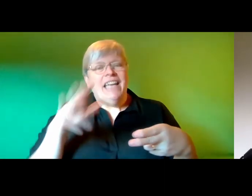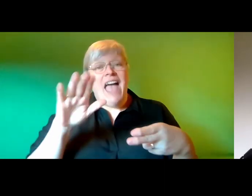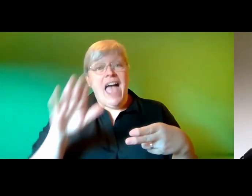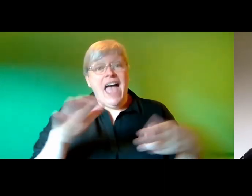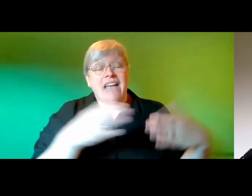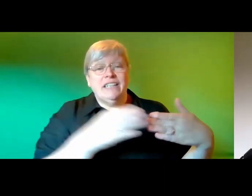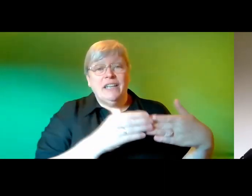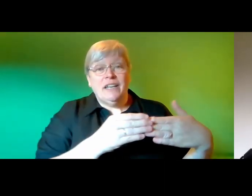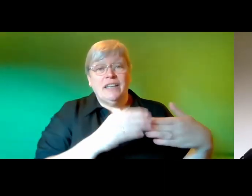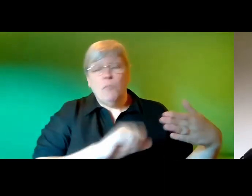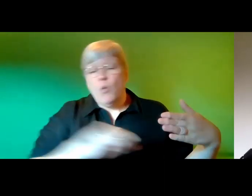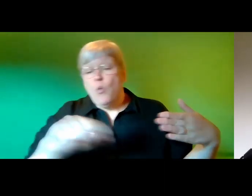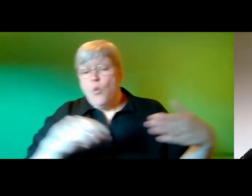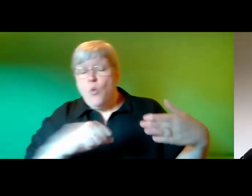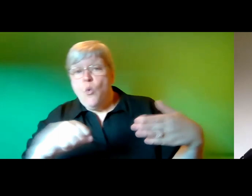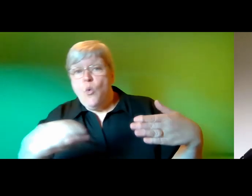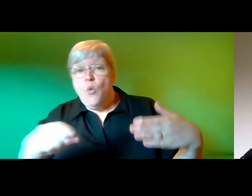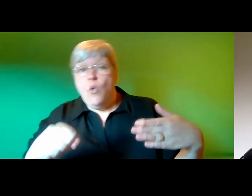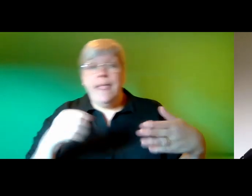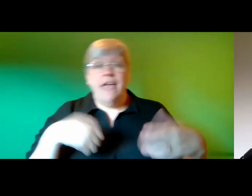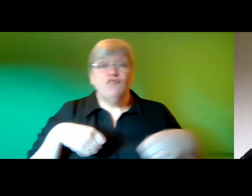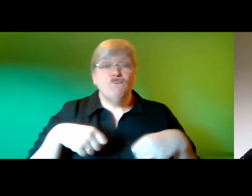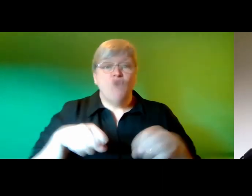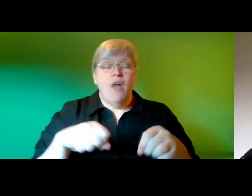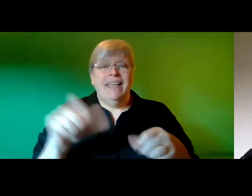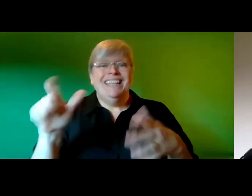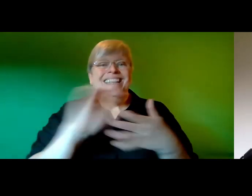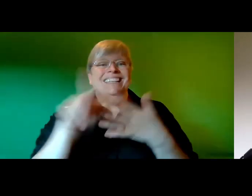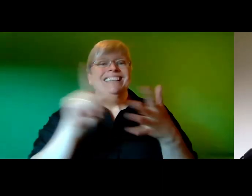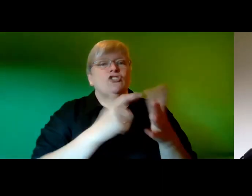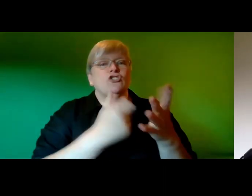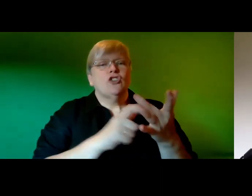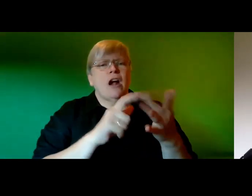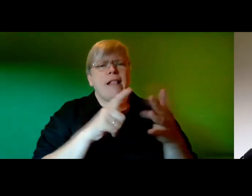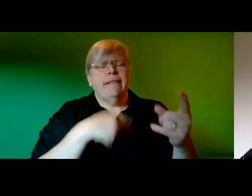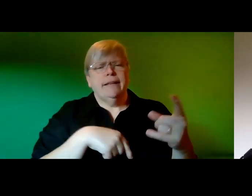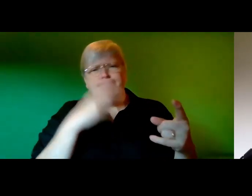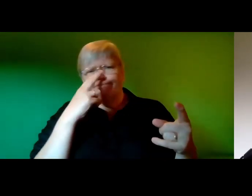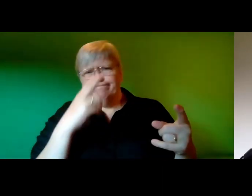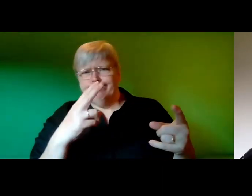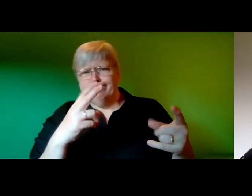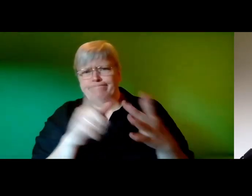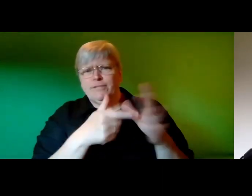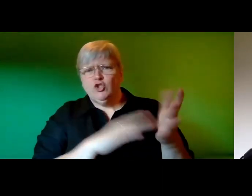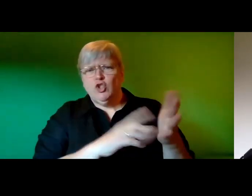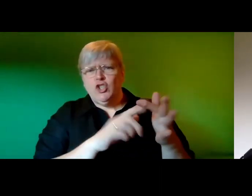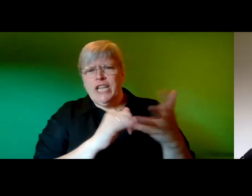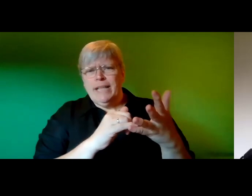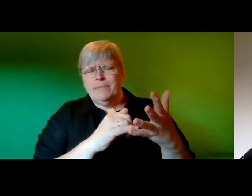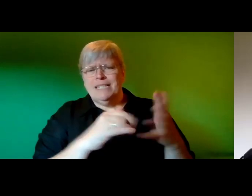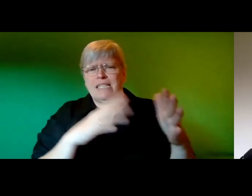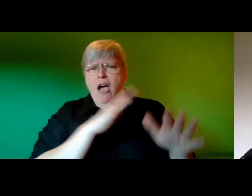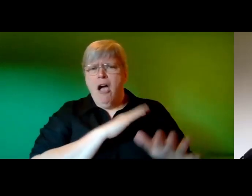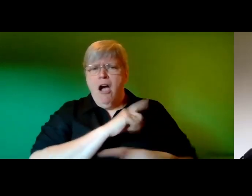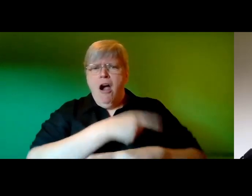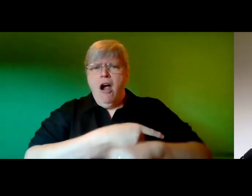on the front of the trolley charlie charlie notices the muscles in james's arm tense and relax as